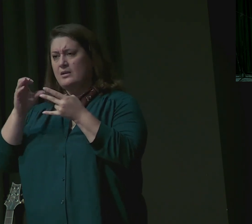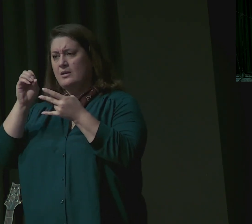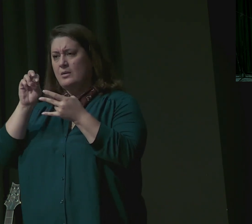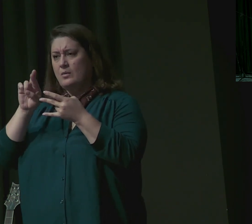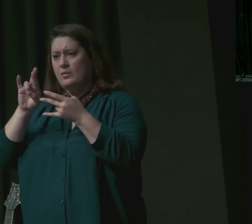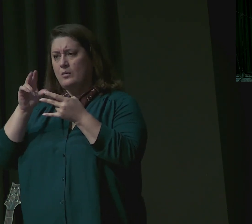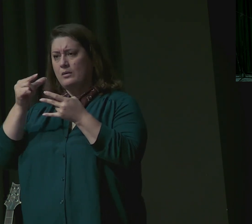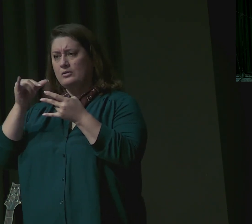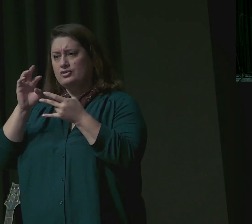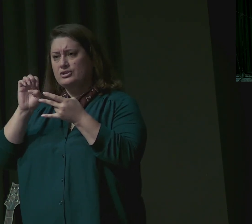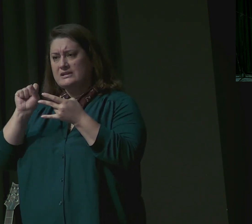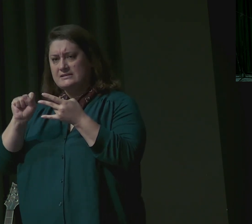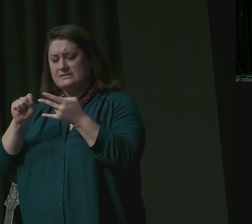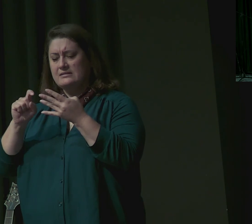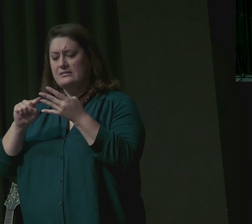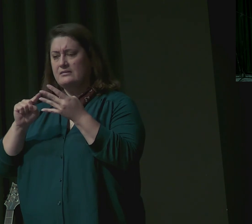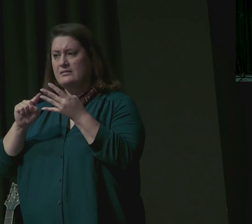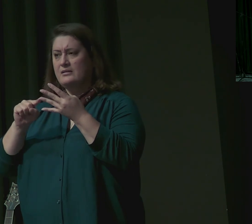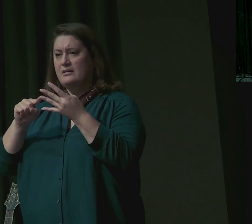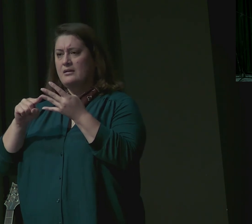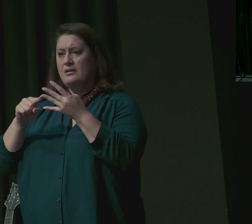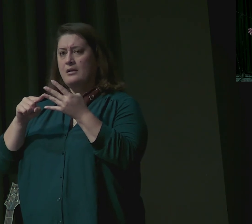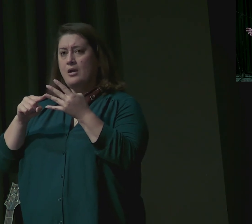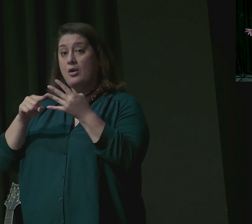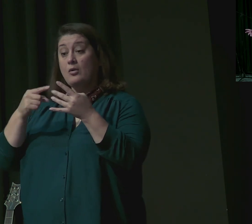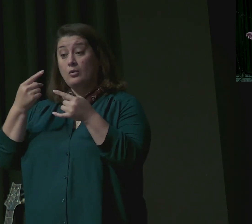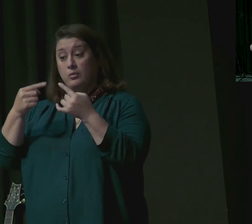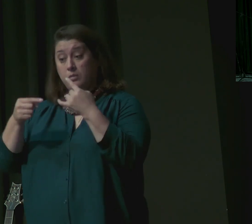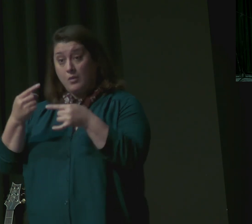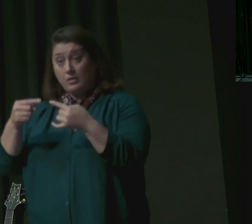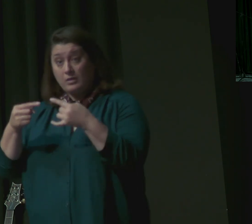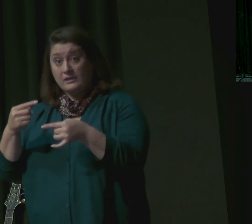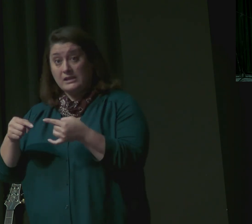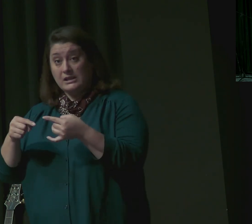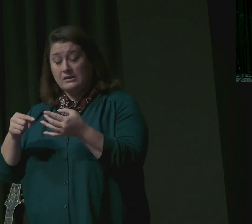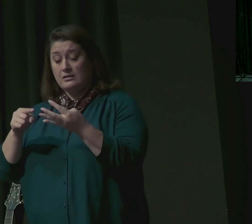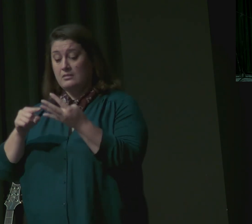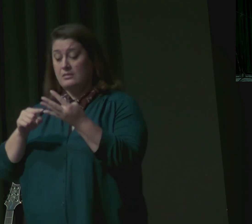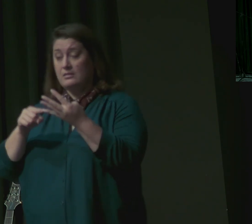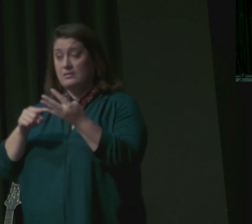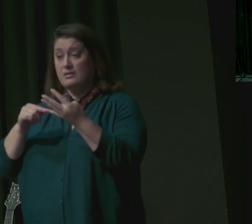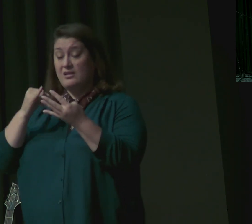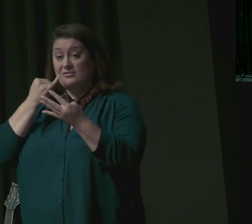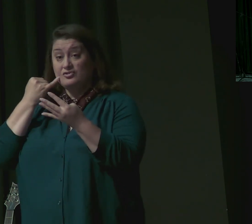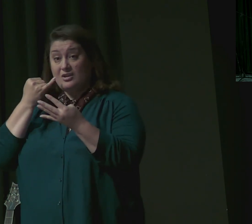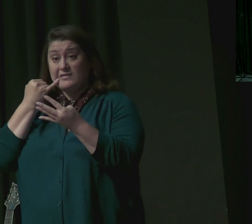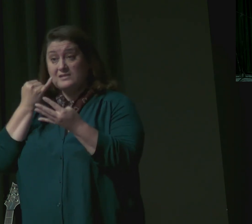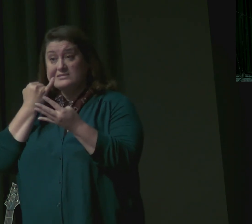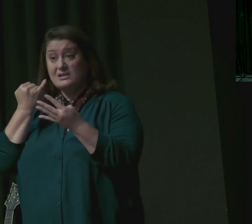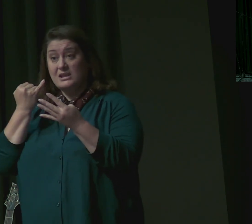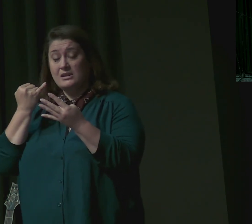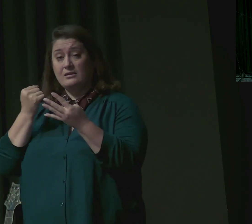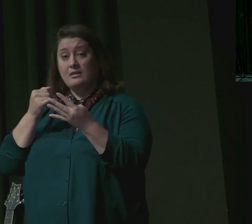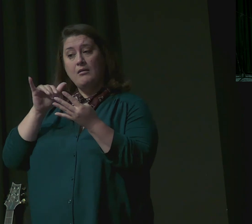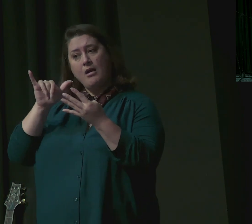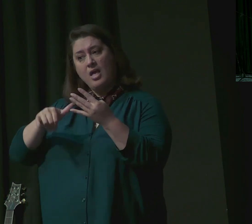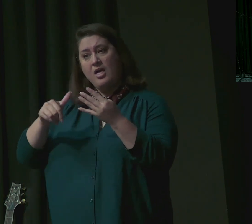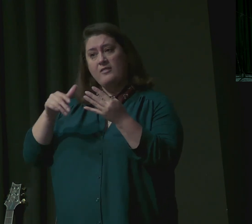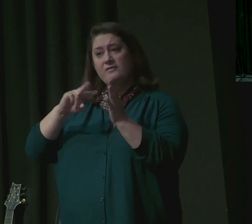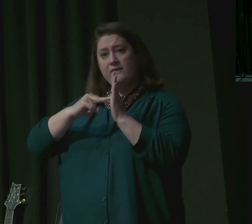in this text quarreling and jealousy and another coveting equated with idolatry really do we really believe that